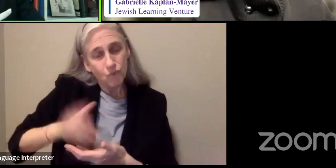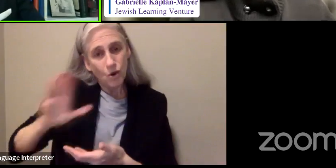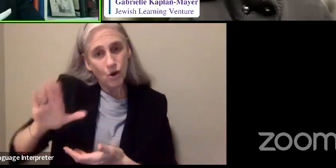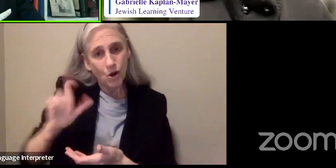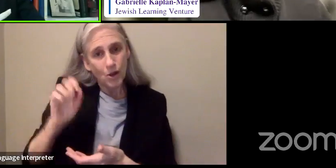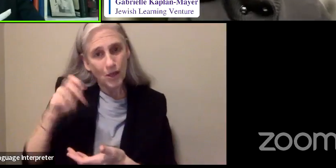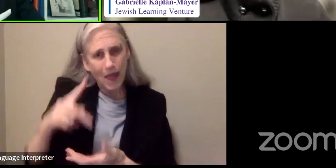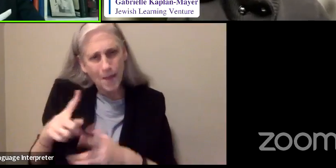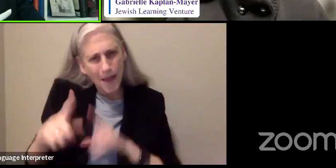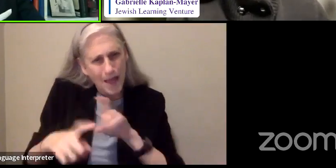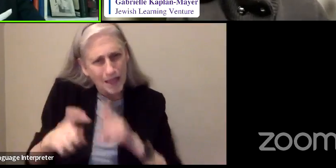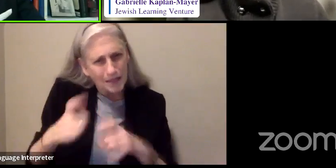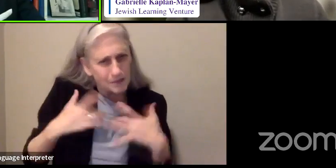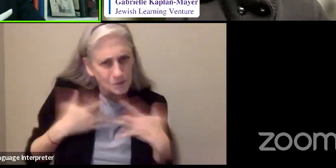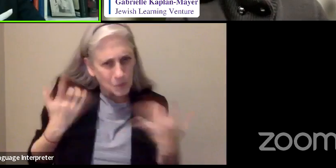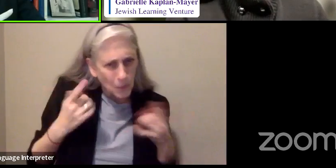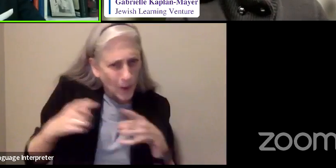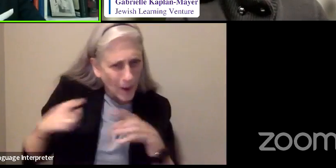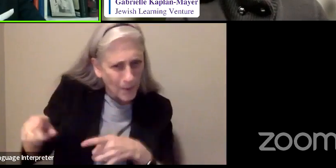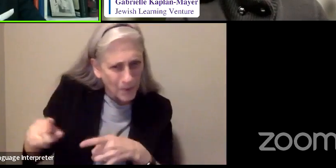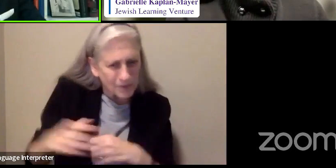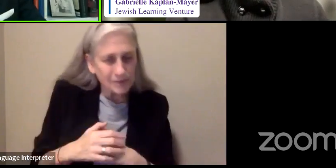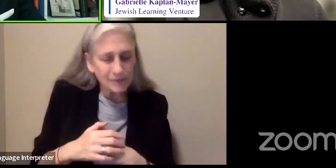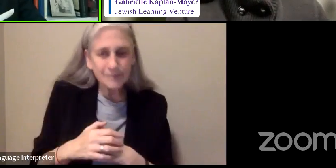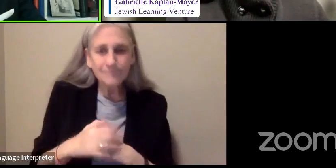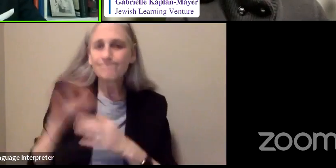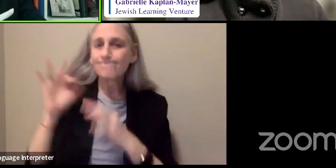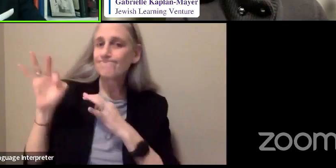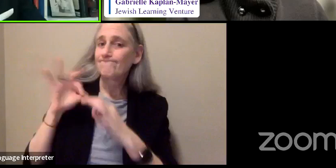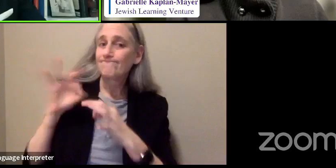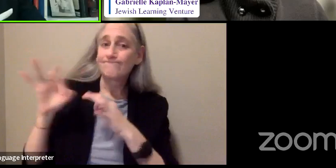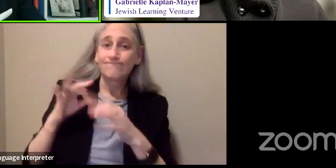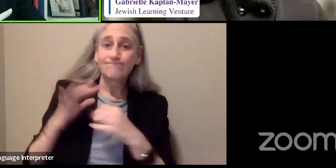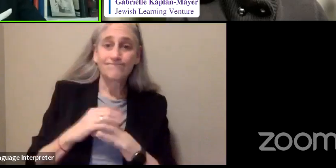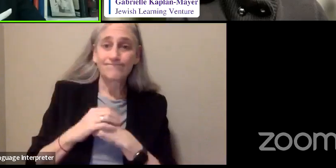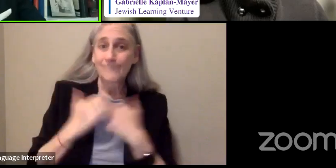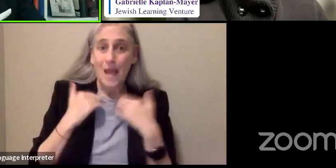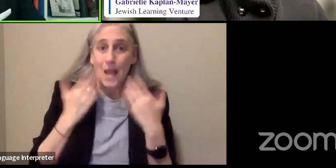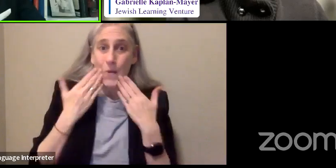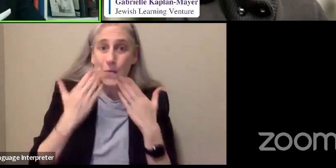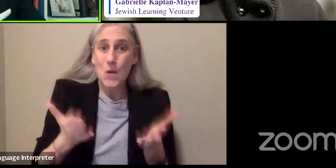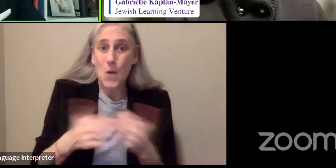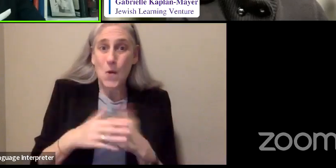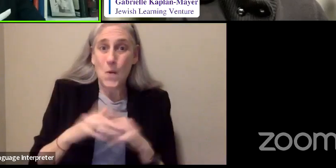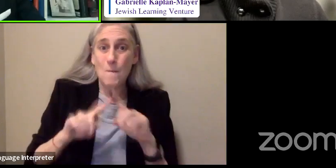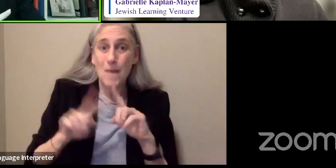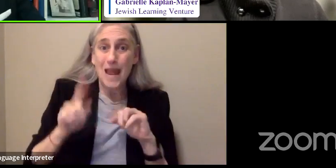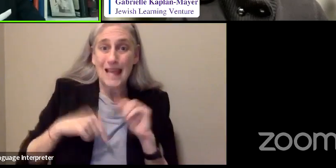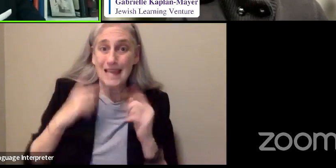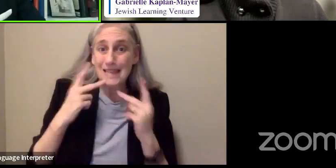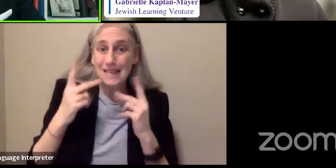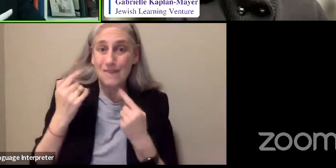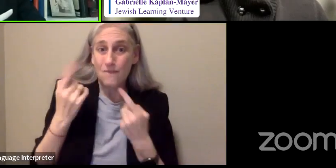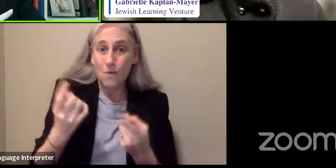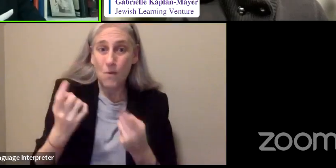me what had happened. And I told her I didn't know, except I couldn't see for a while.